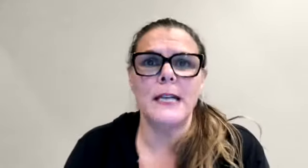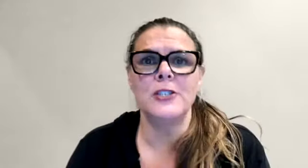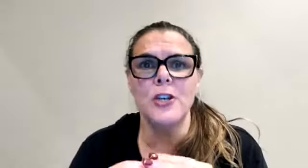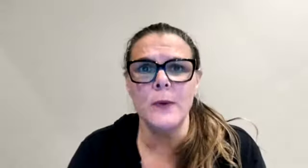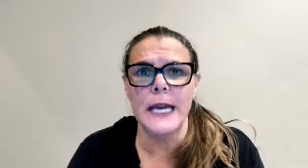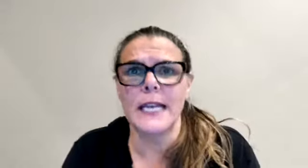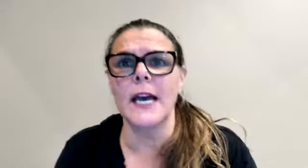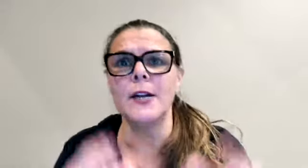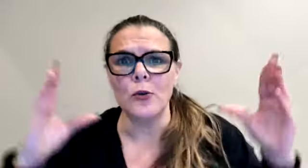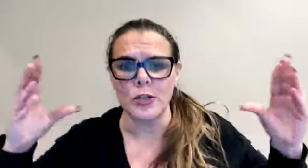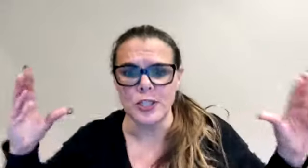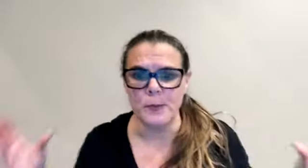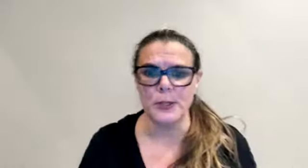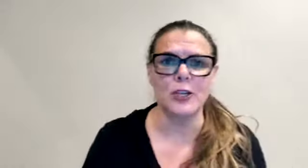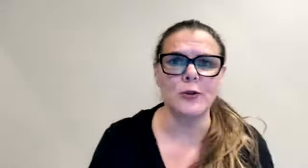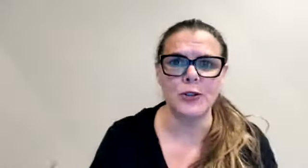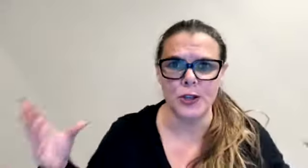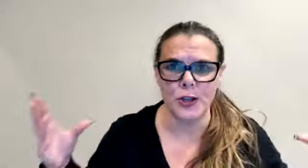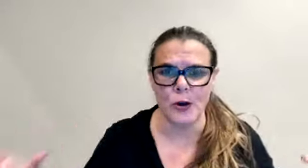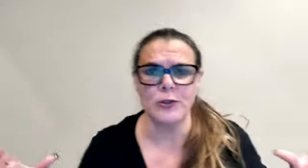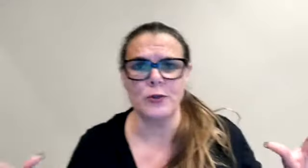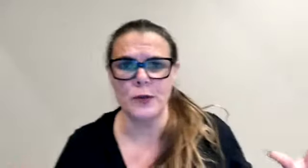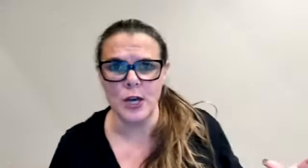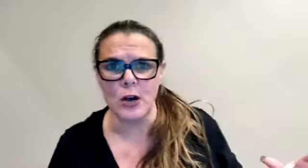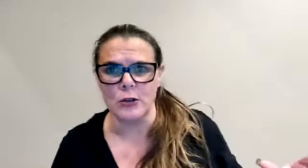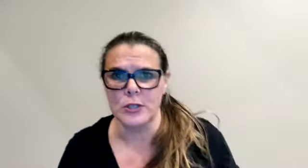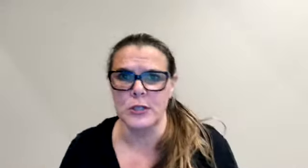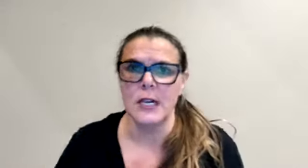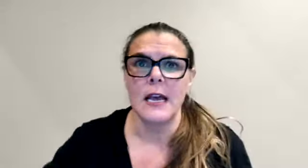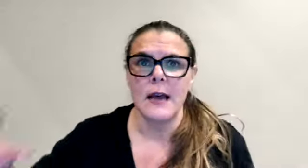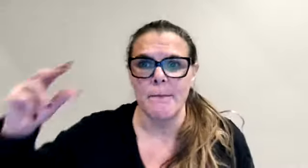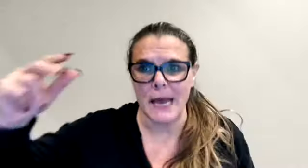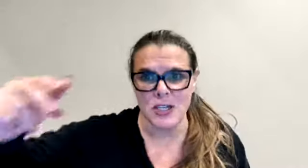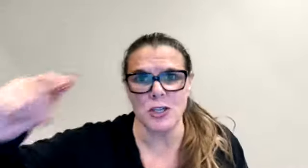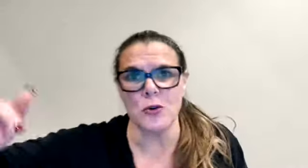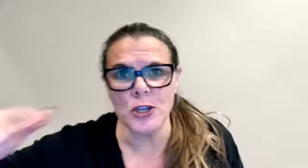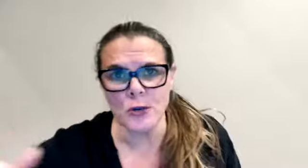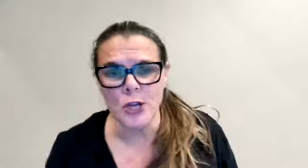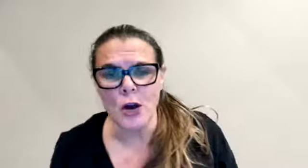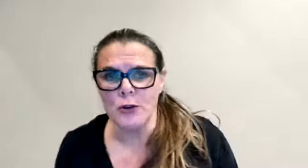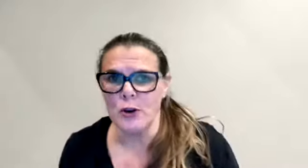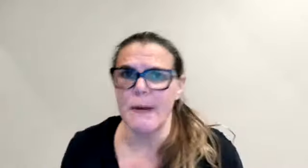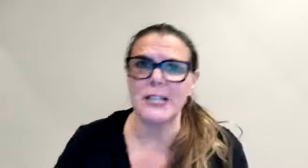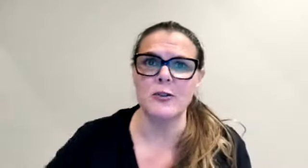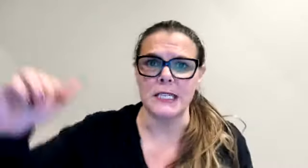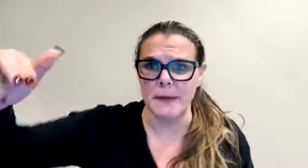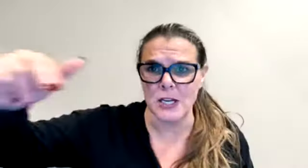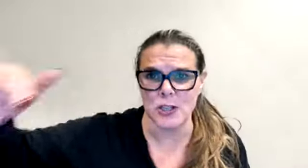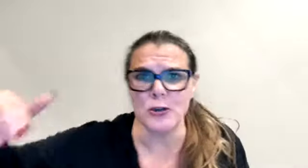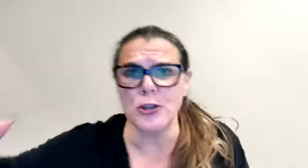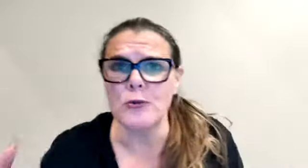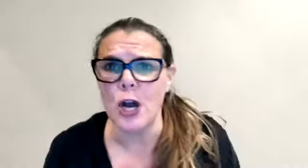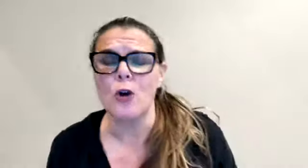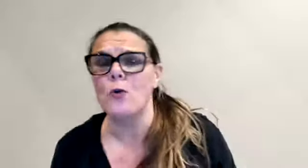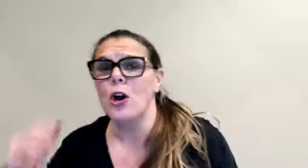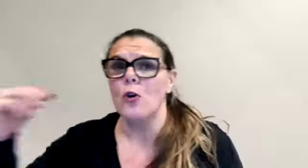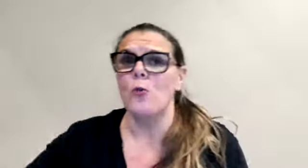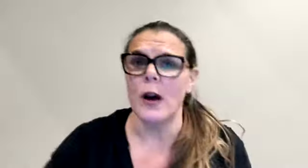been doing in order to produce those results? Make sure you know your metrics. Make sure you know what